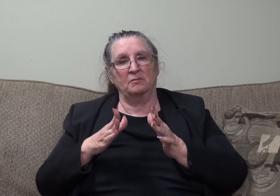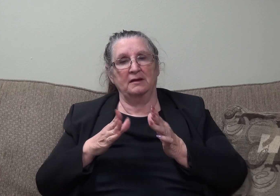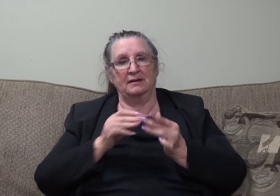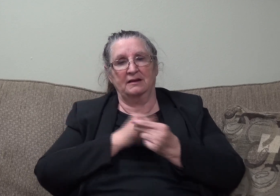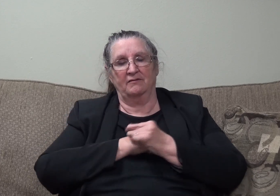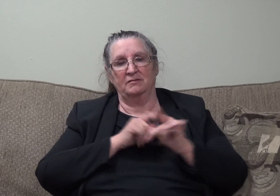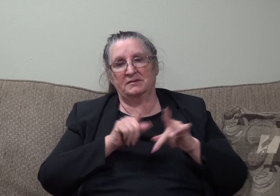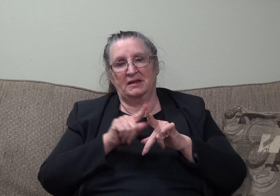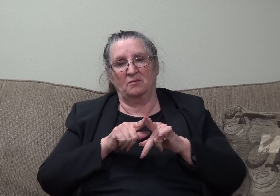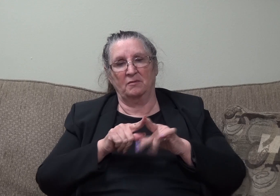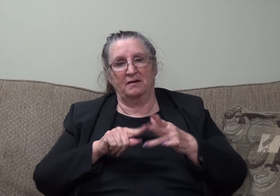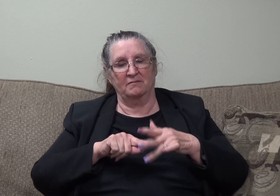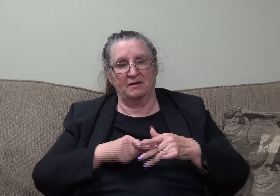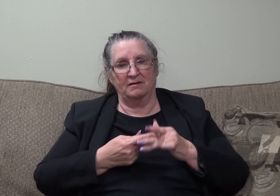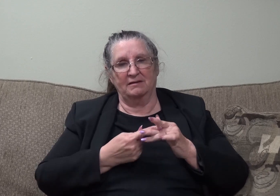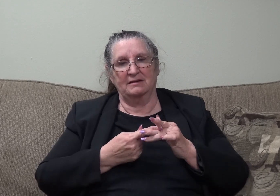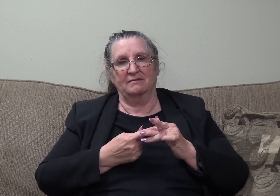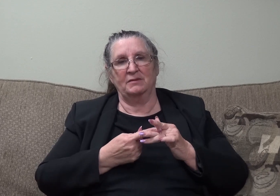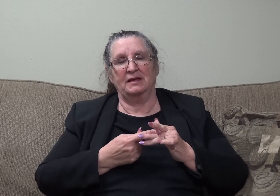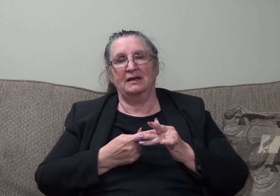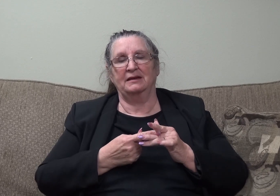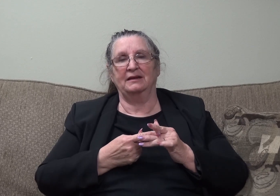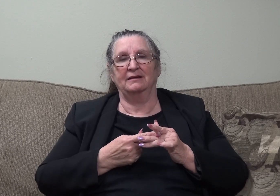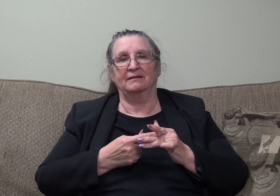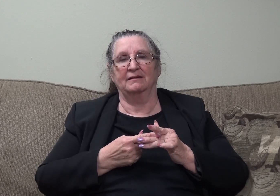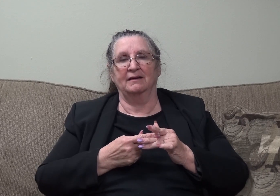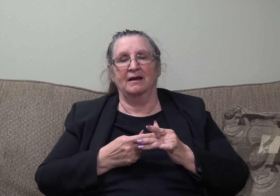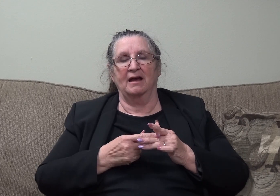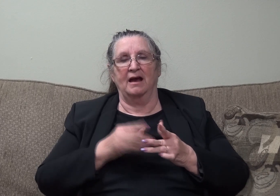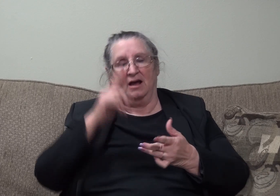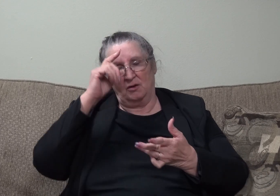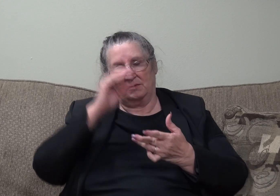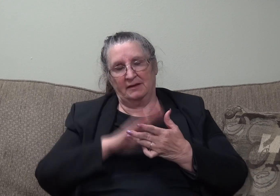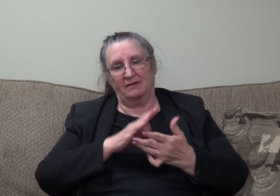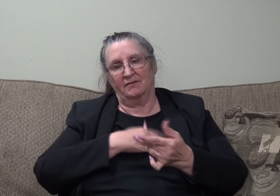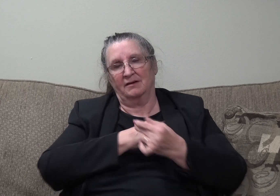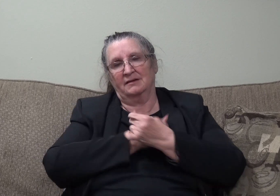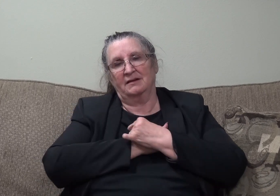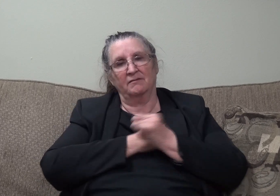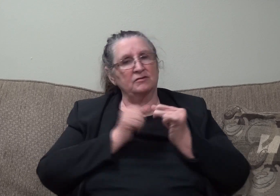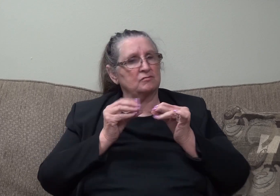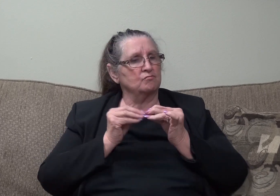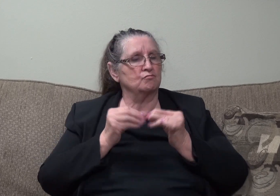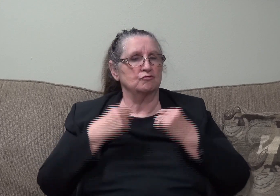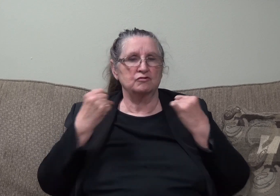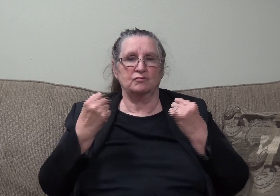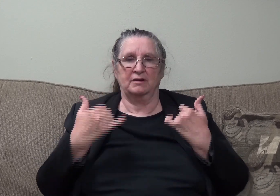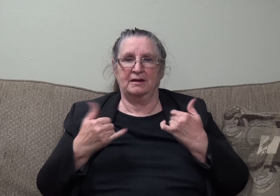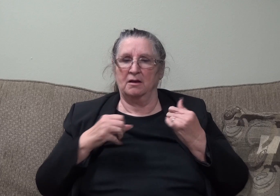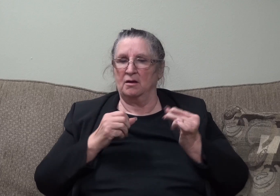I love him from the first day. I believe our love is stronger than ever right now and more mature and deep.